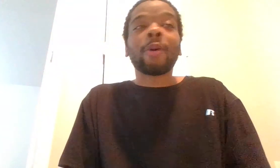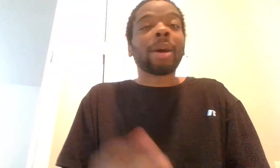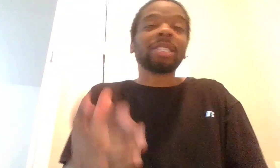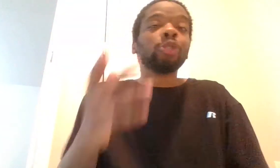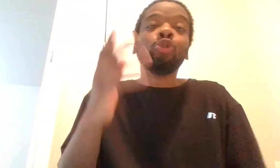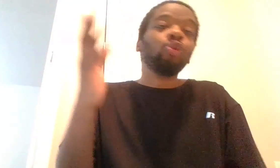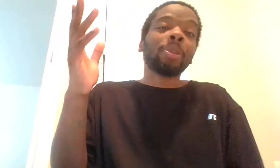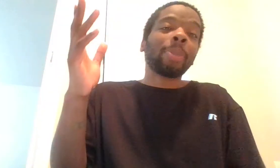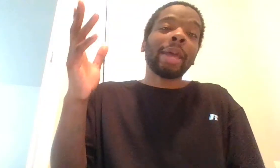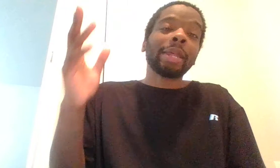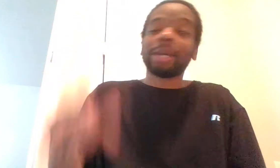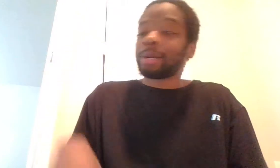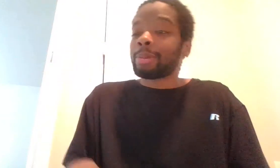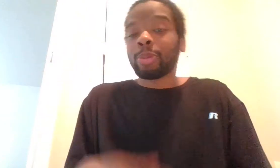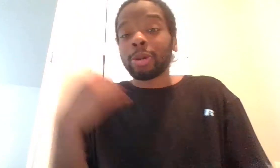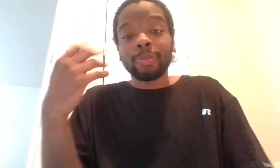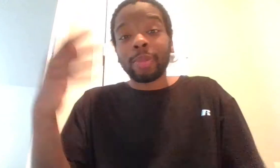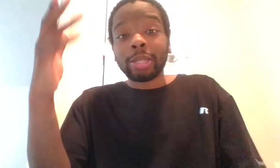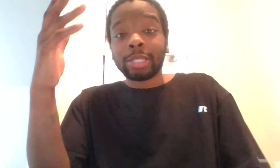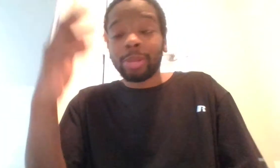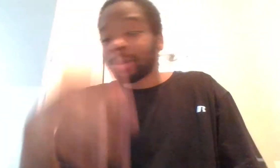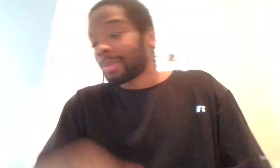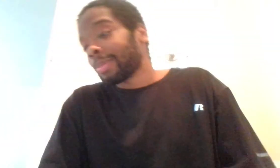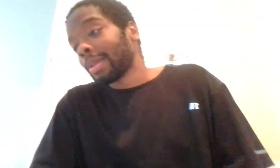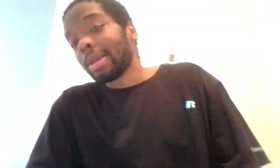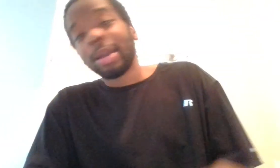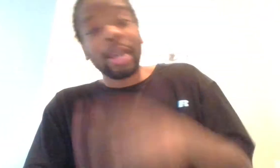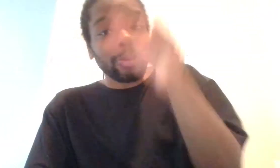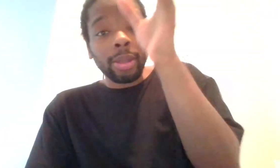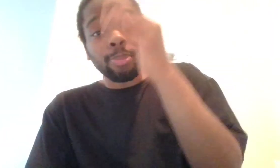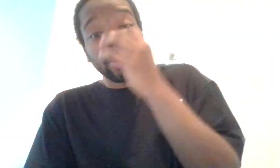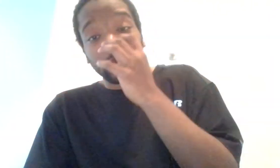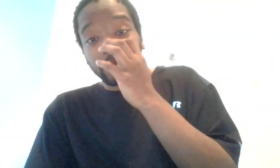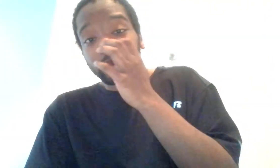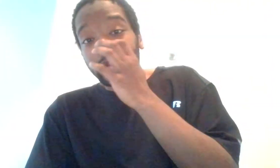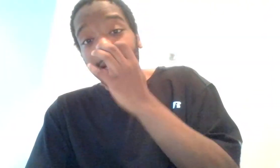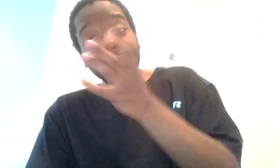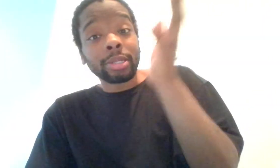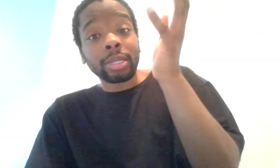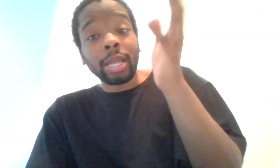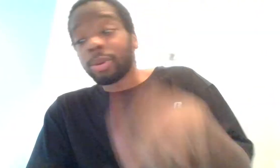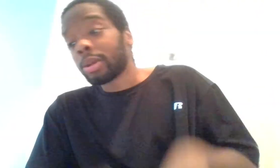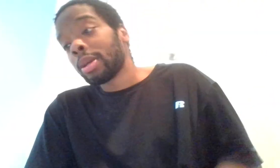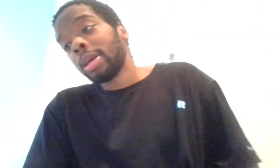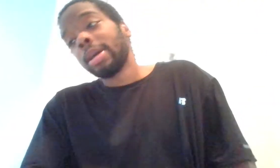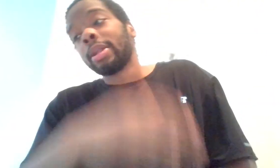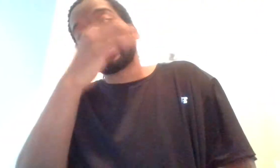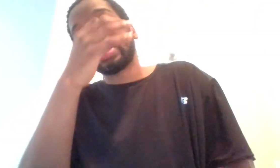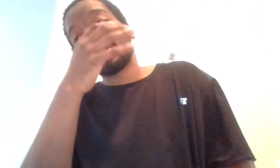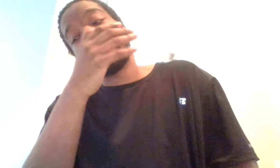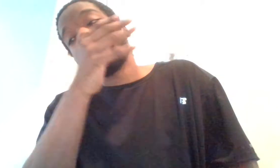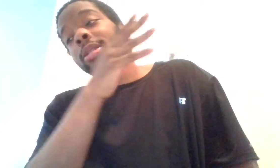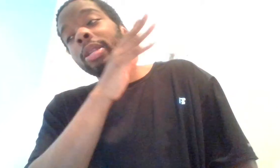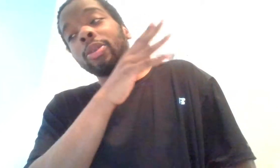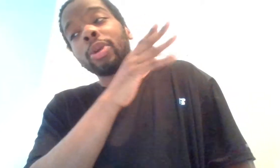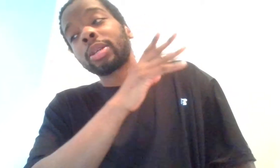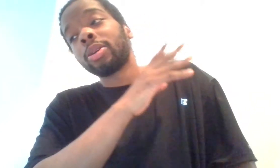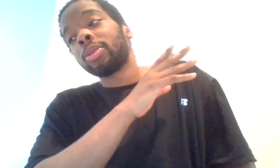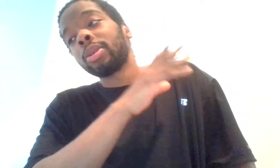Arabia, just nuked the planet there. You know, that's just me. Anyway, back to the subject here. Disclaimer. This is 18 U.S. Code